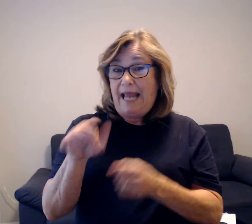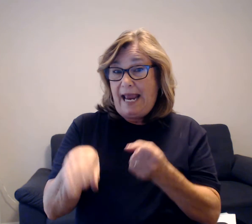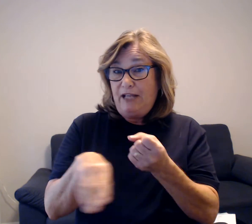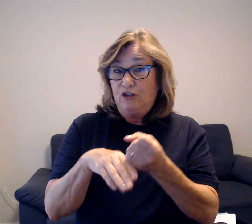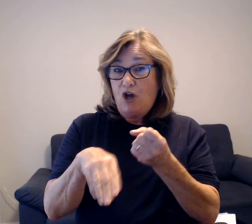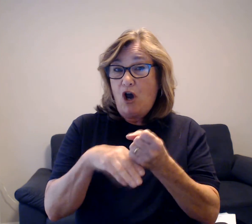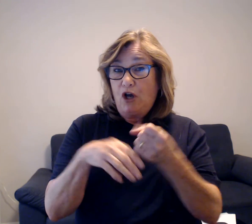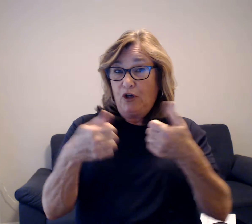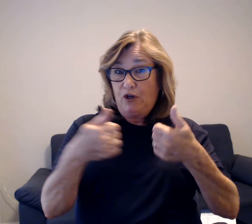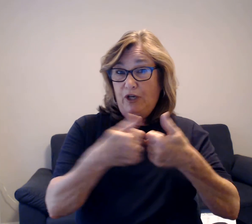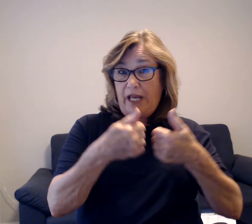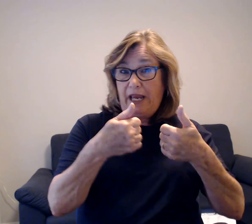picnic.